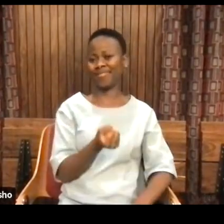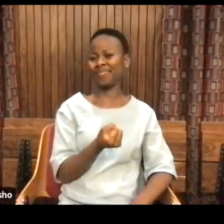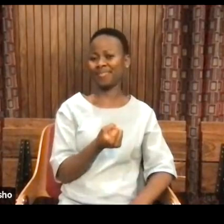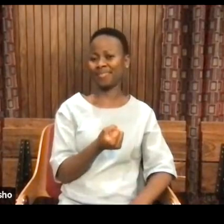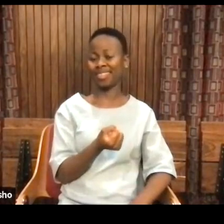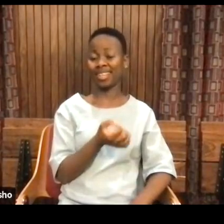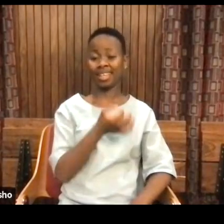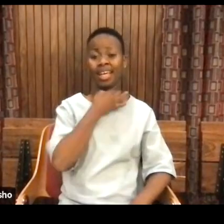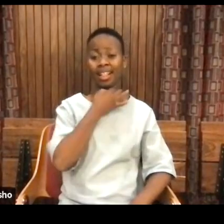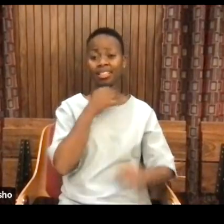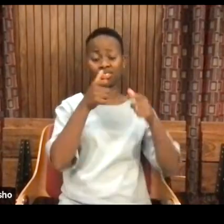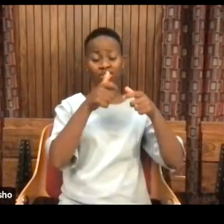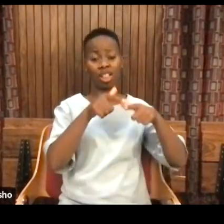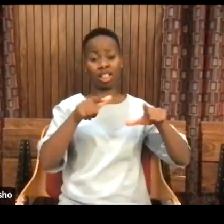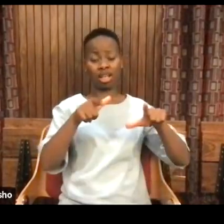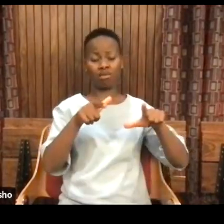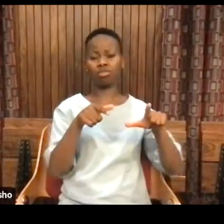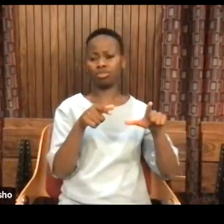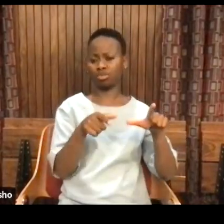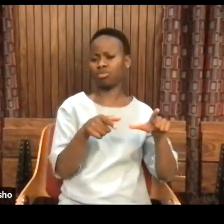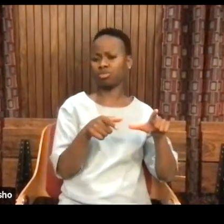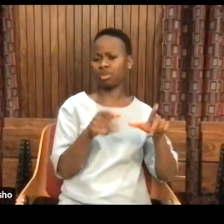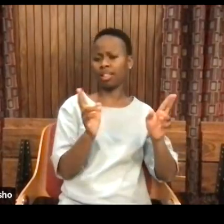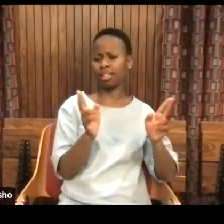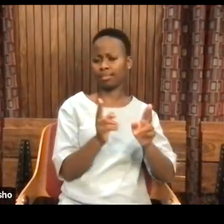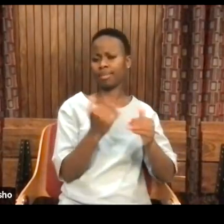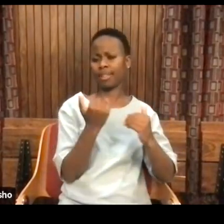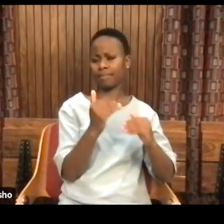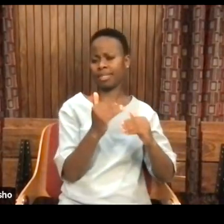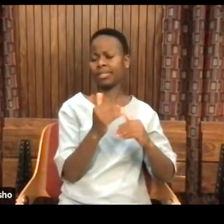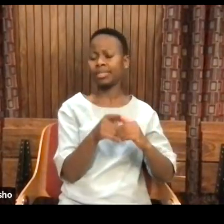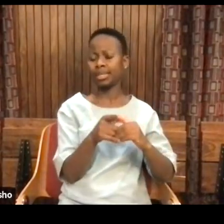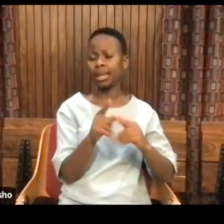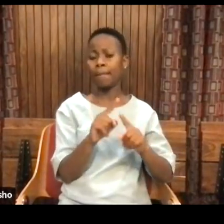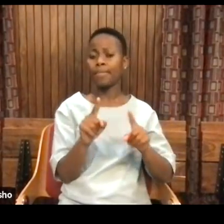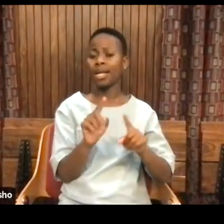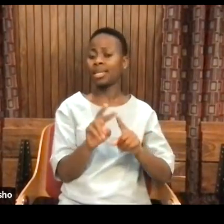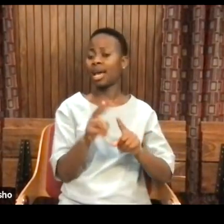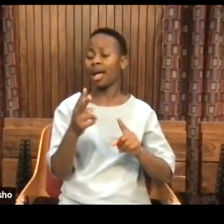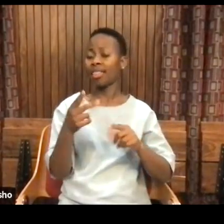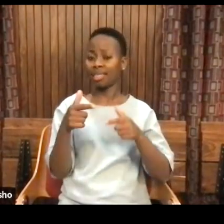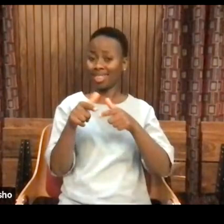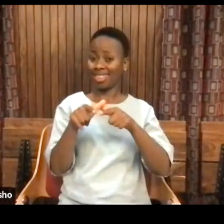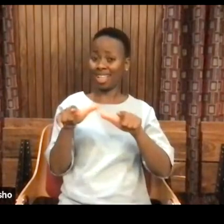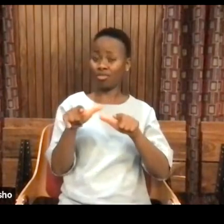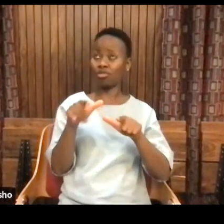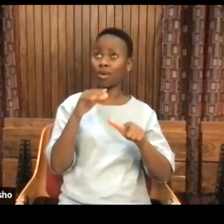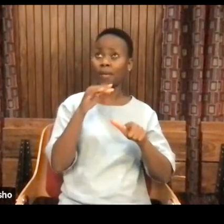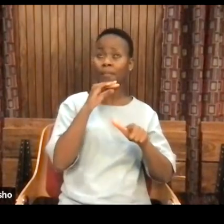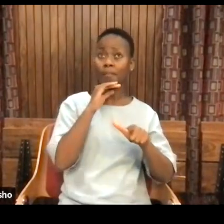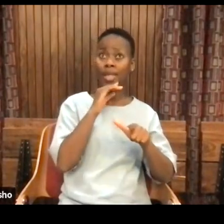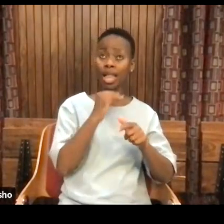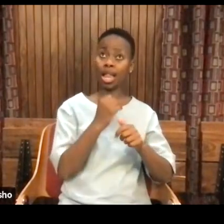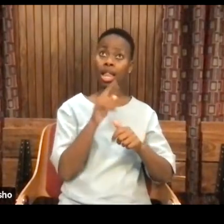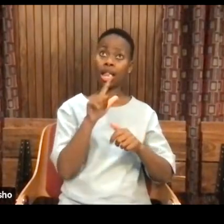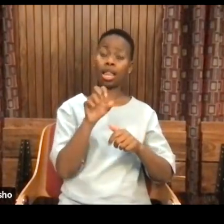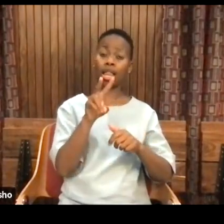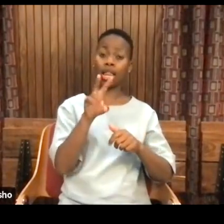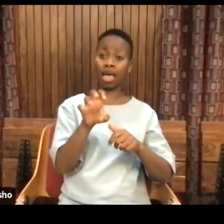In the English language, it's very limited. In many languages, there are many ways to talk about love. That's not simply the word love.